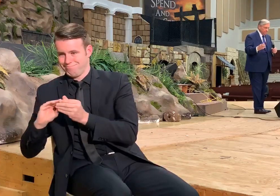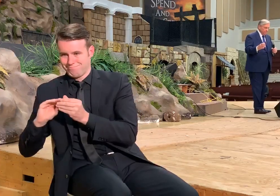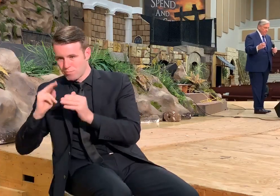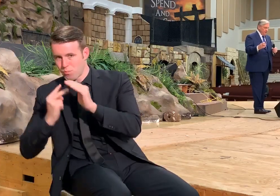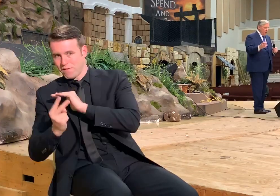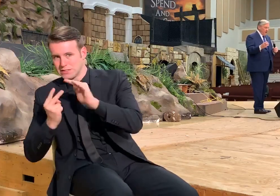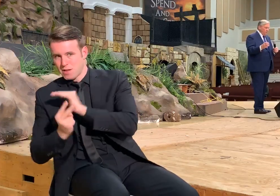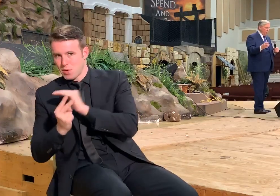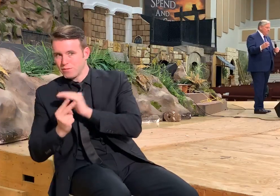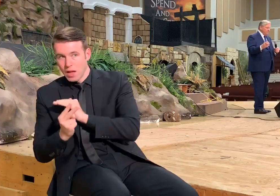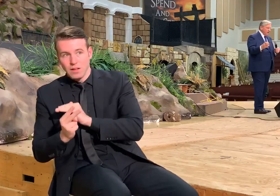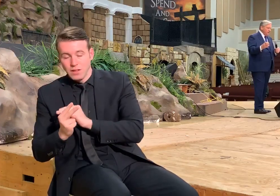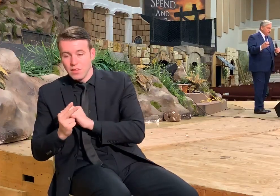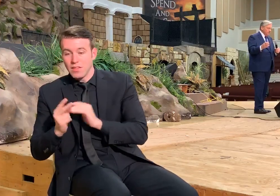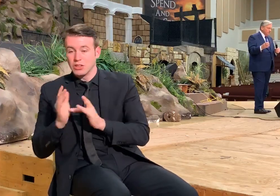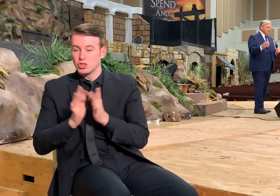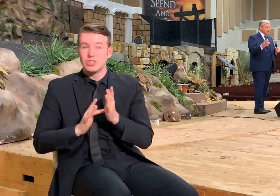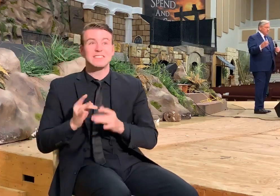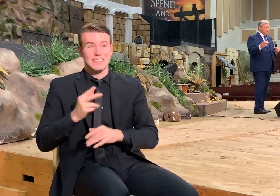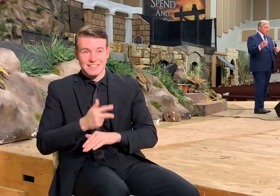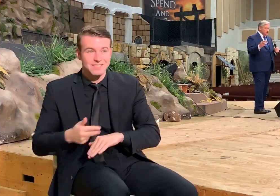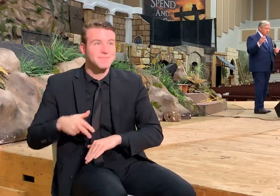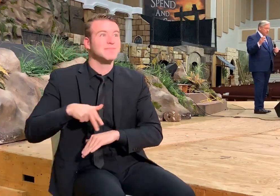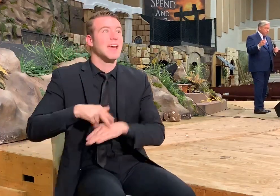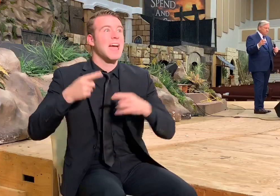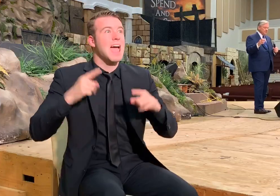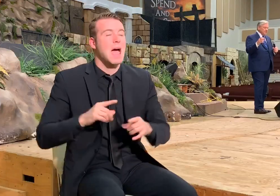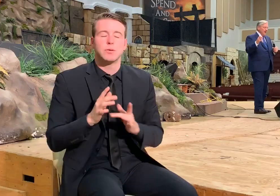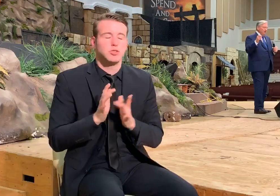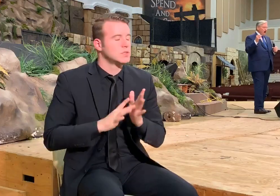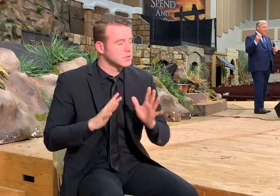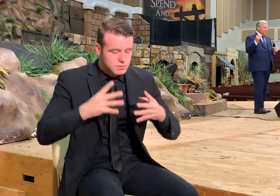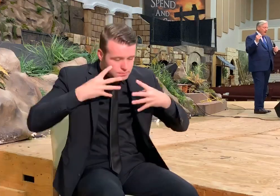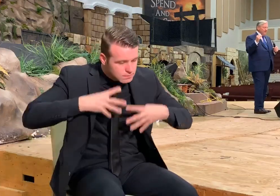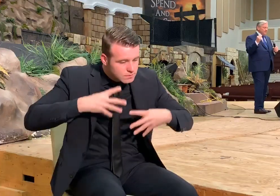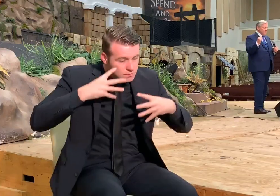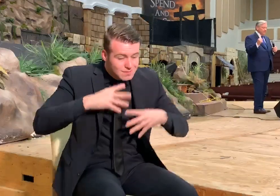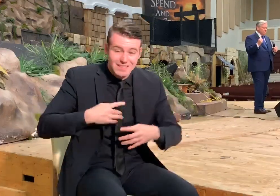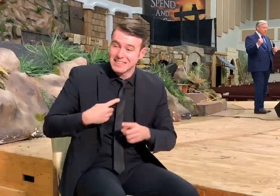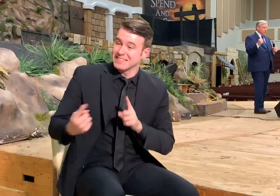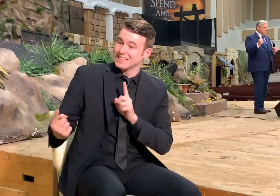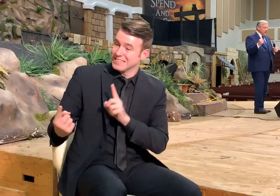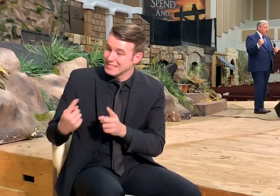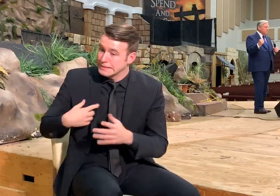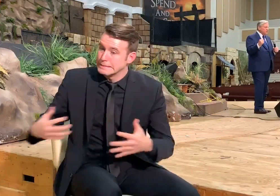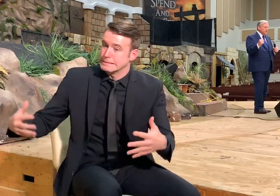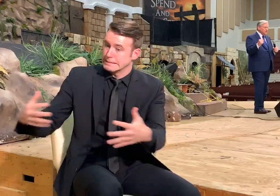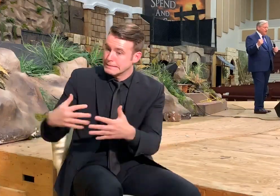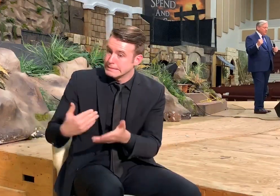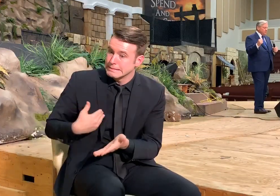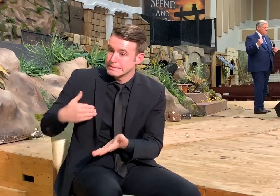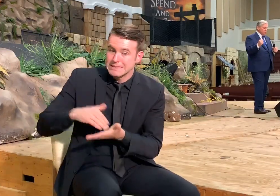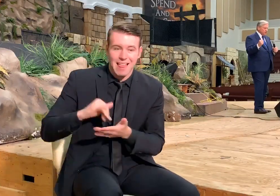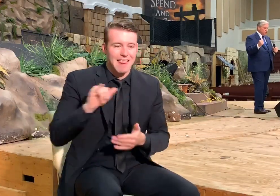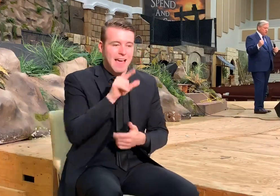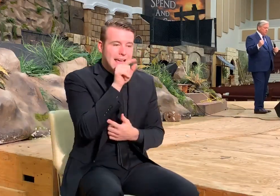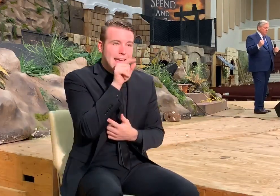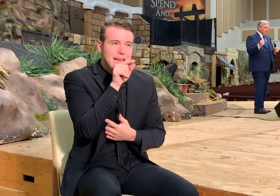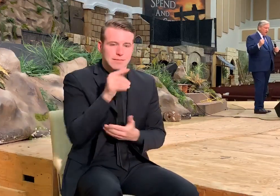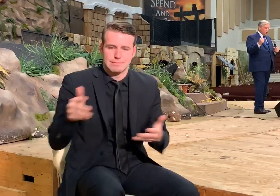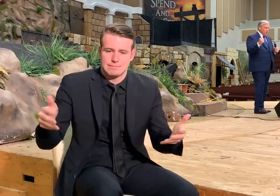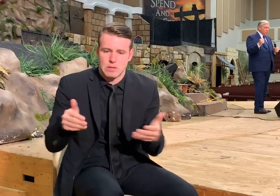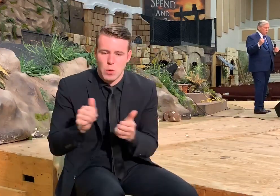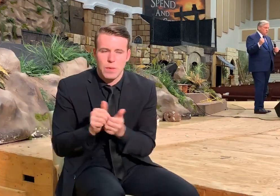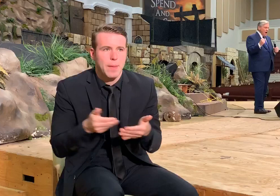Jerusalem and wept and said, Jerusalem, Jerusalem, how often I have gathered you as a hymn would gather her chicks,